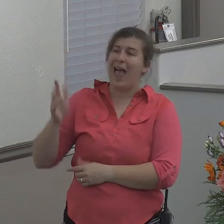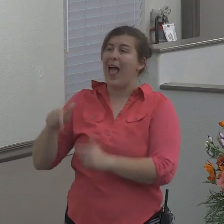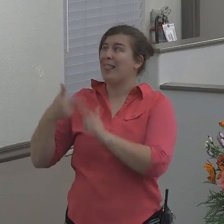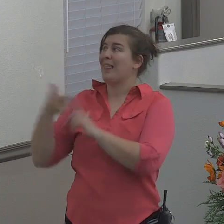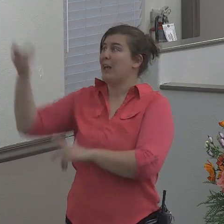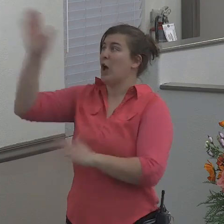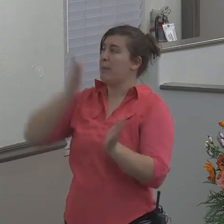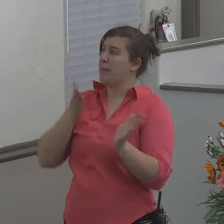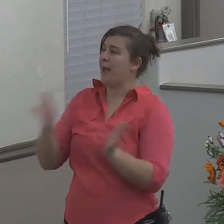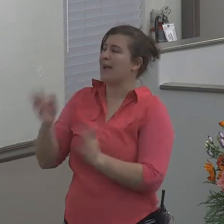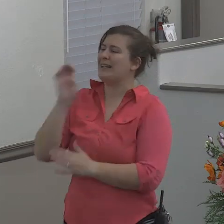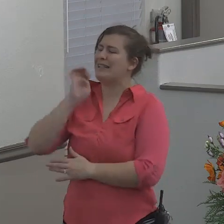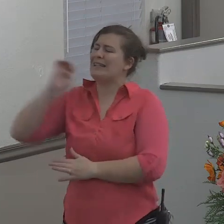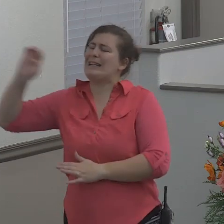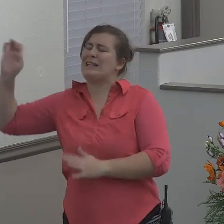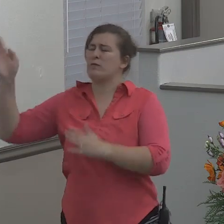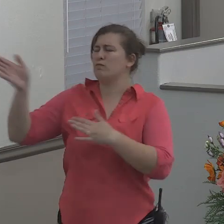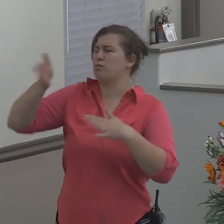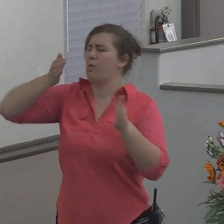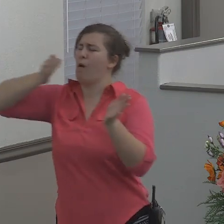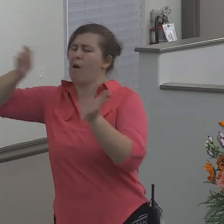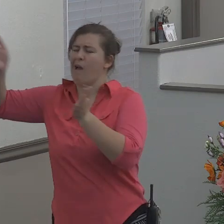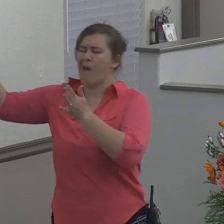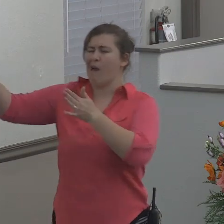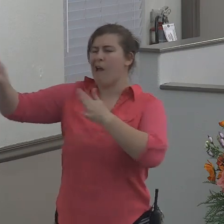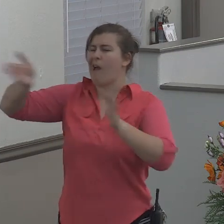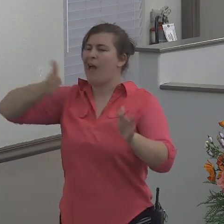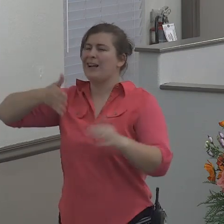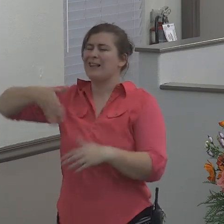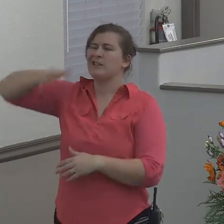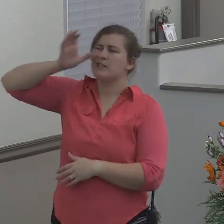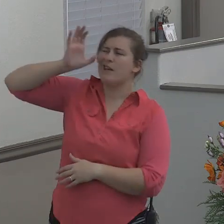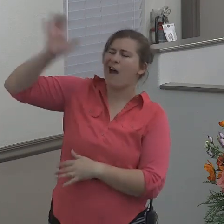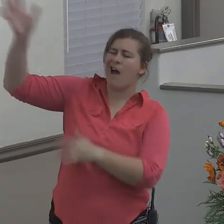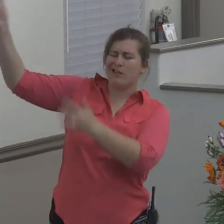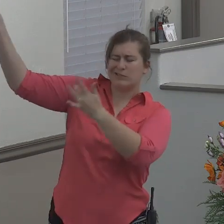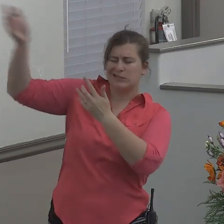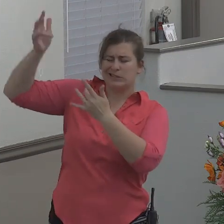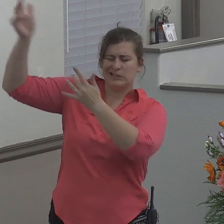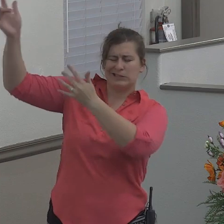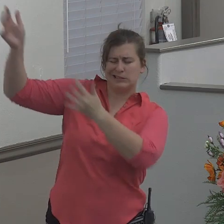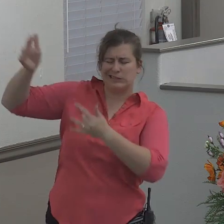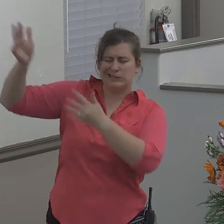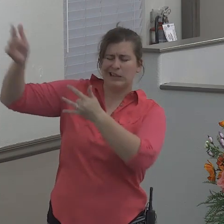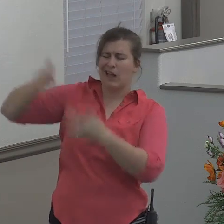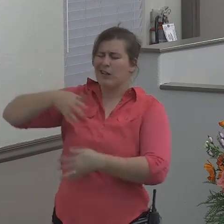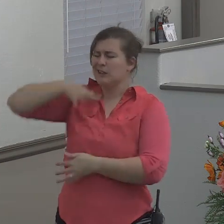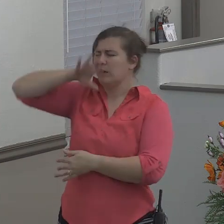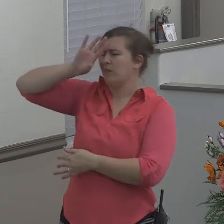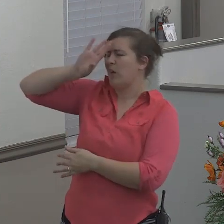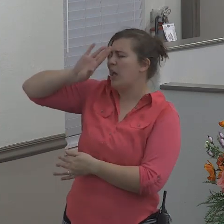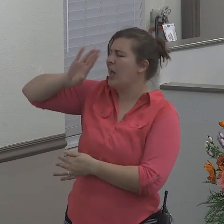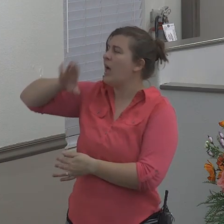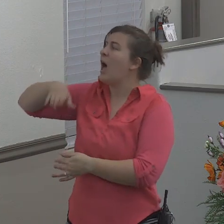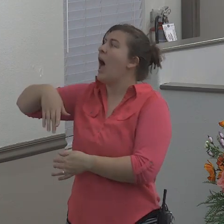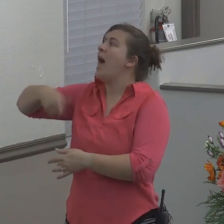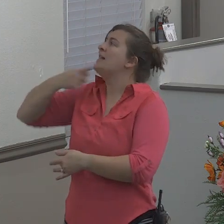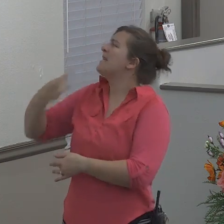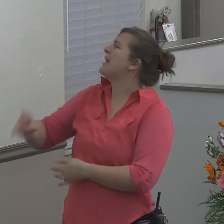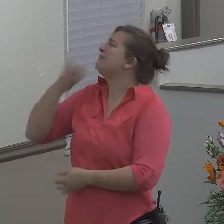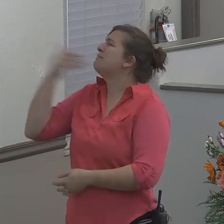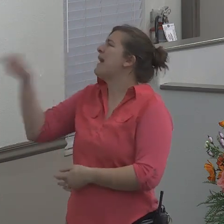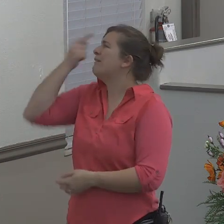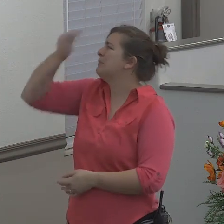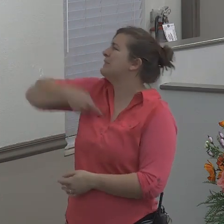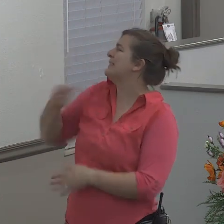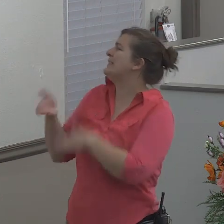and the sun beat upon the head of Jonah that he fainted and wished in himself to die and said it is better for me to die than to